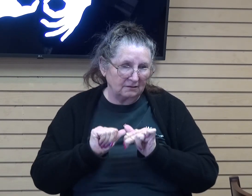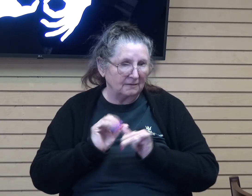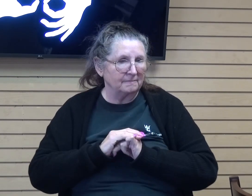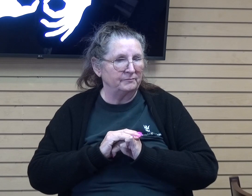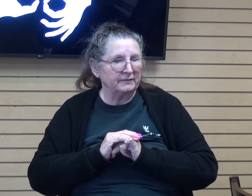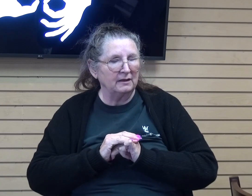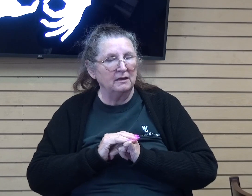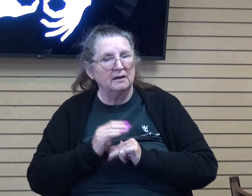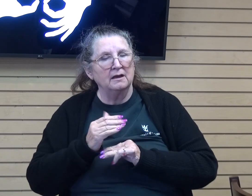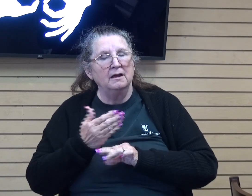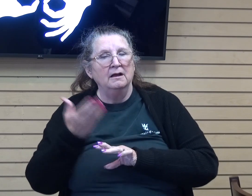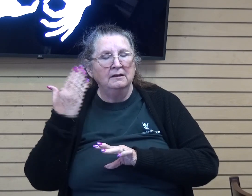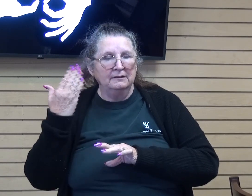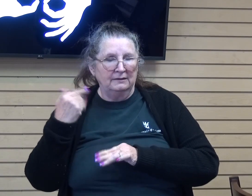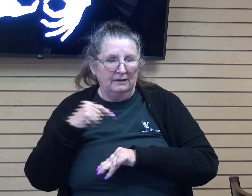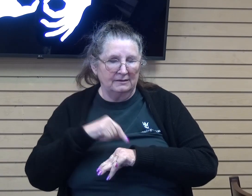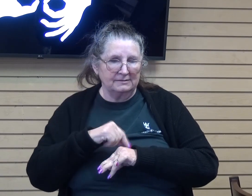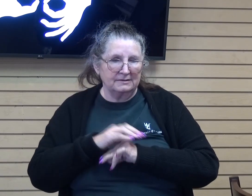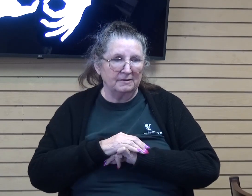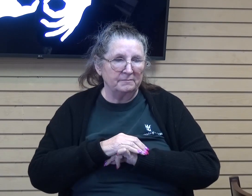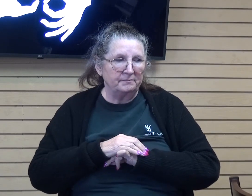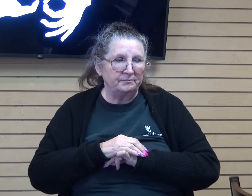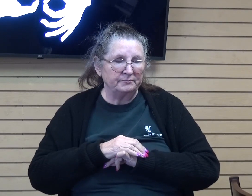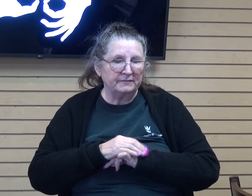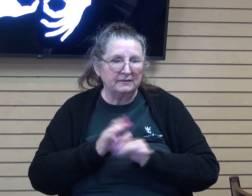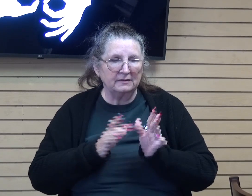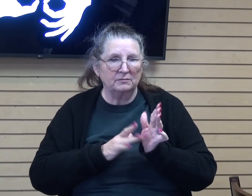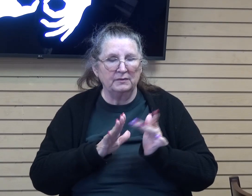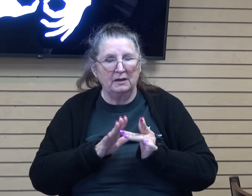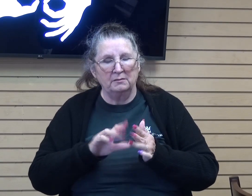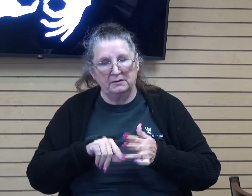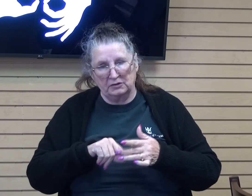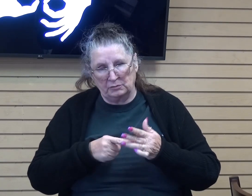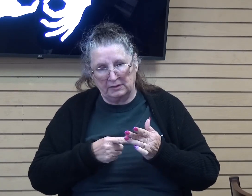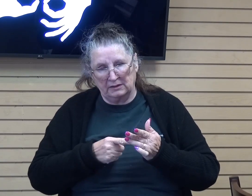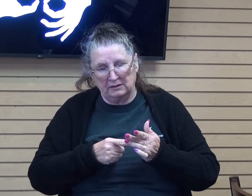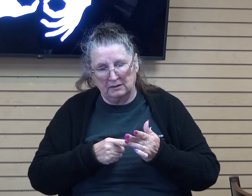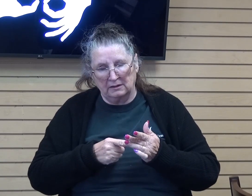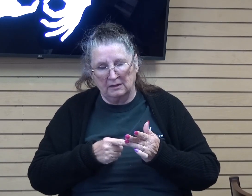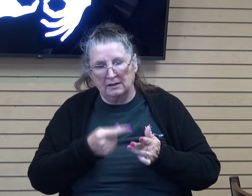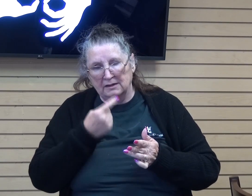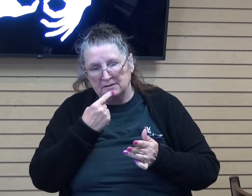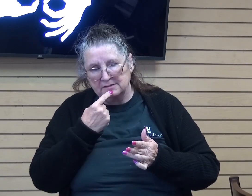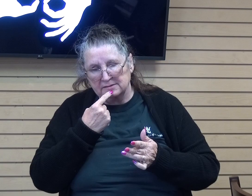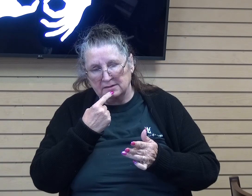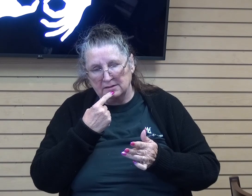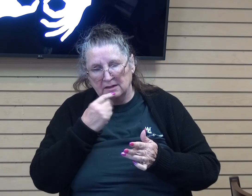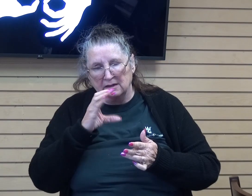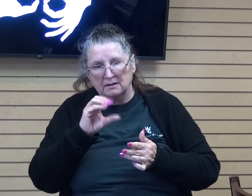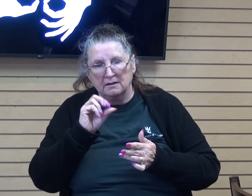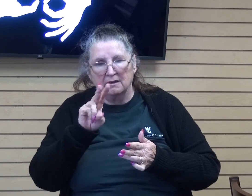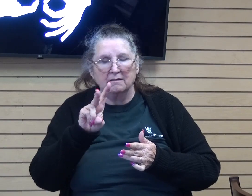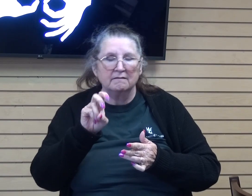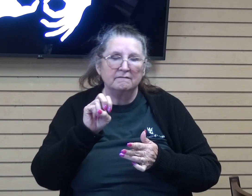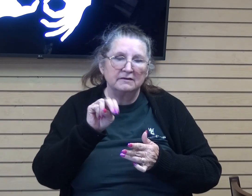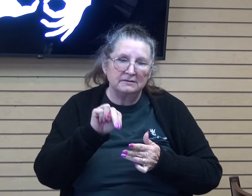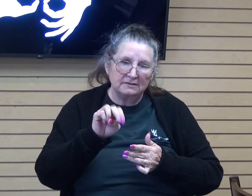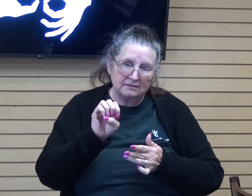Evo, or the very first one, I'm sorry, the Bible, the beginning, I mentioned that the word covenant was a